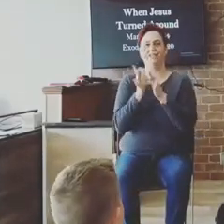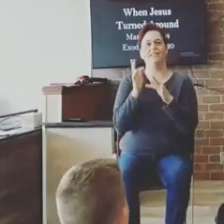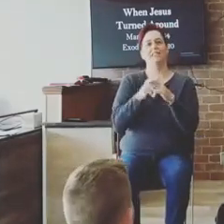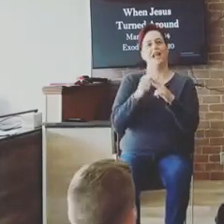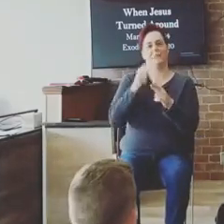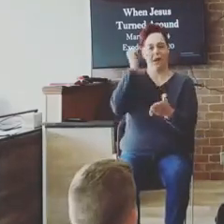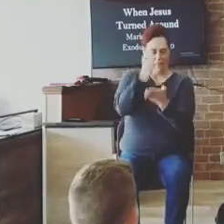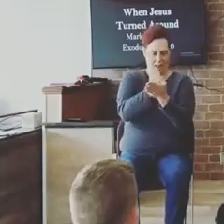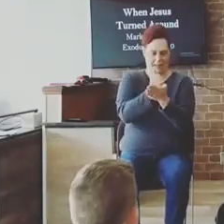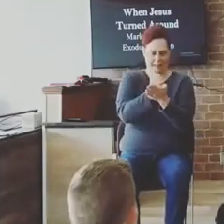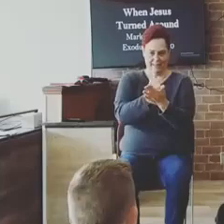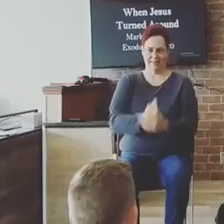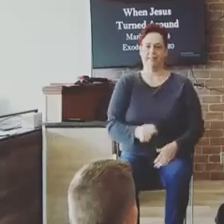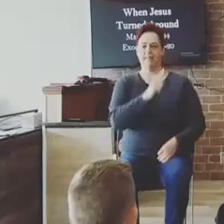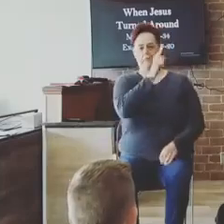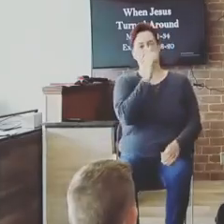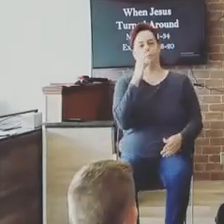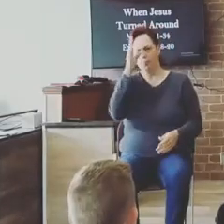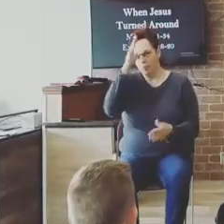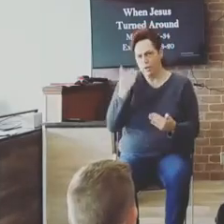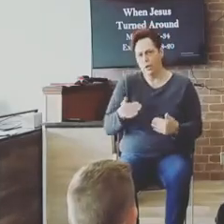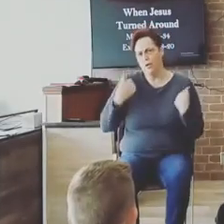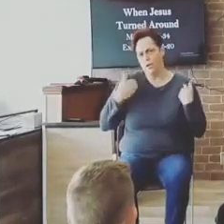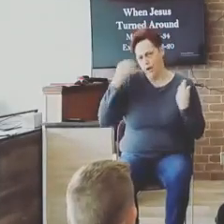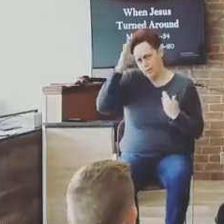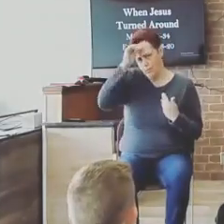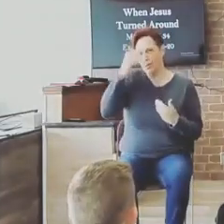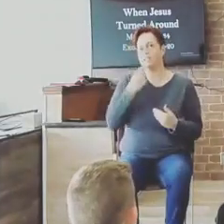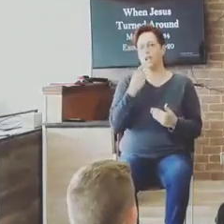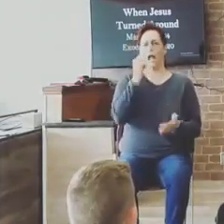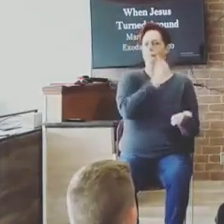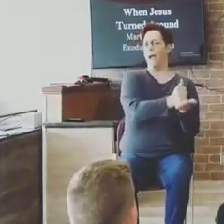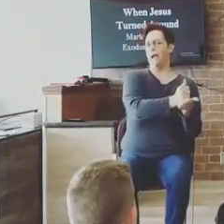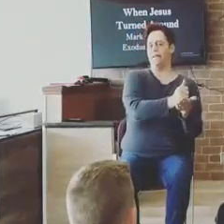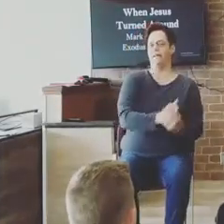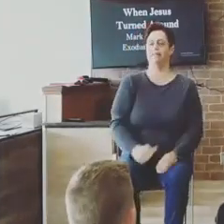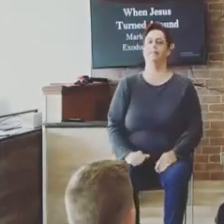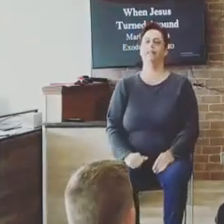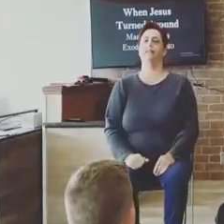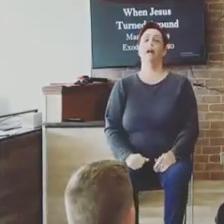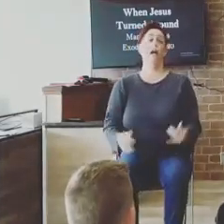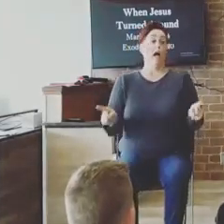As I read this story, I was thinking about my own life.